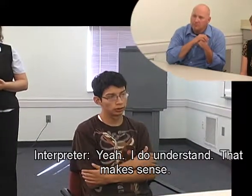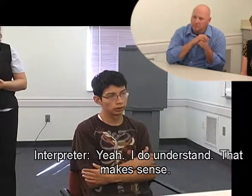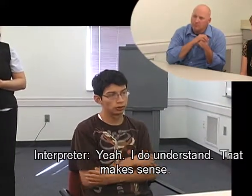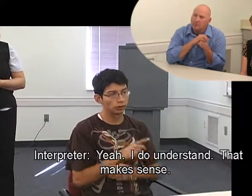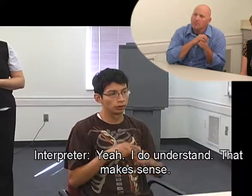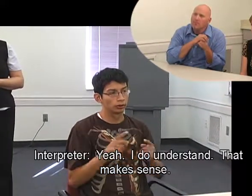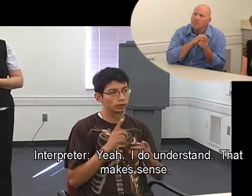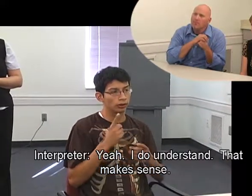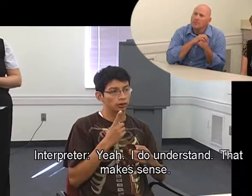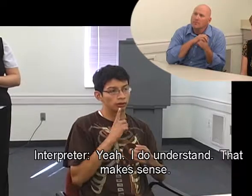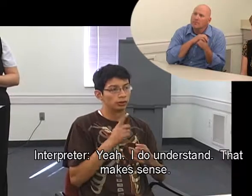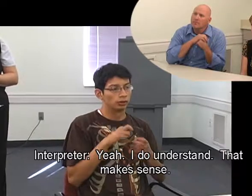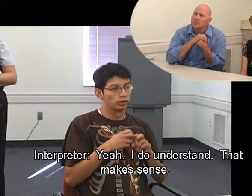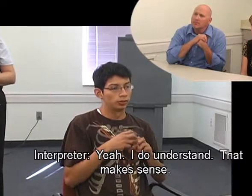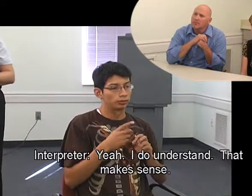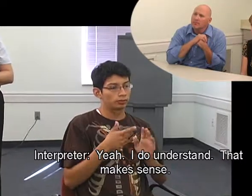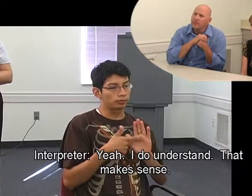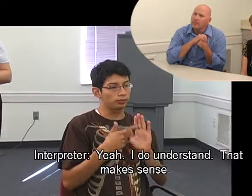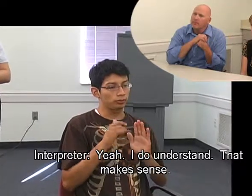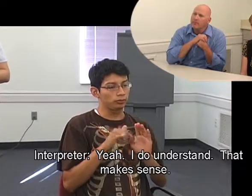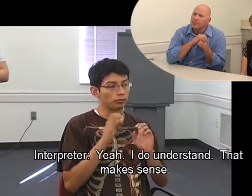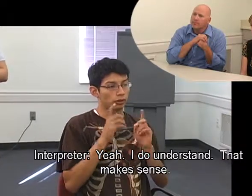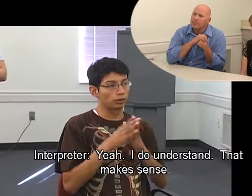Yeah. I do understand. That makes sense. Right.